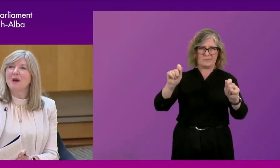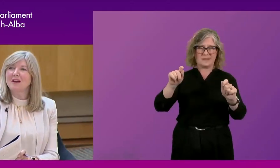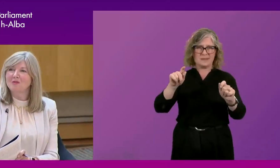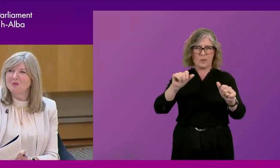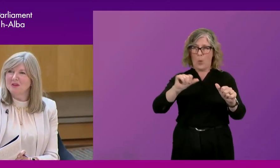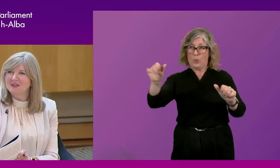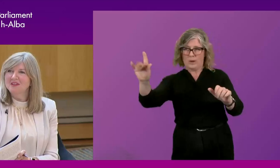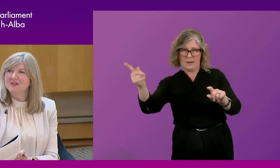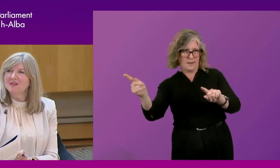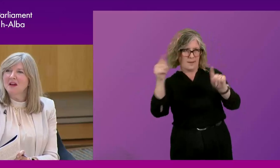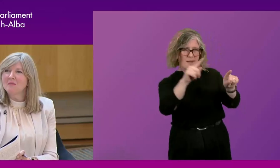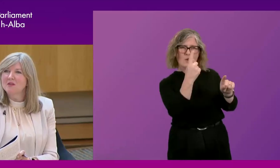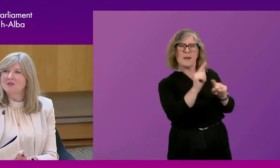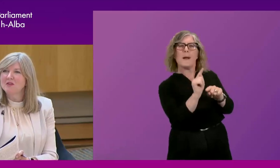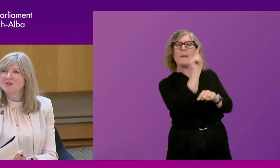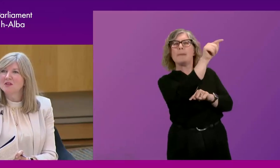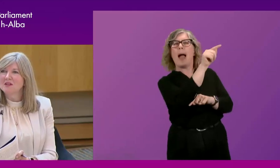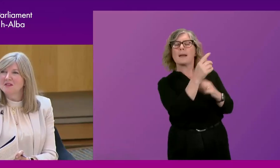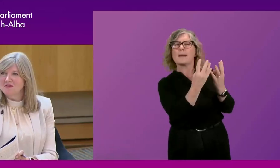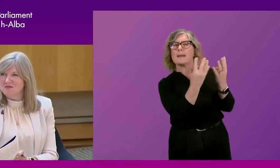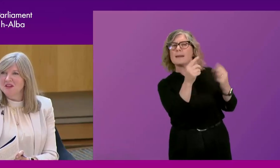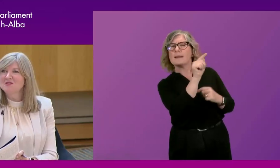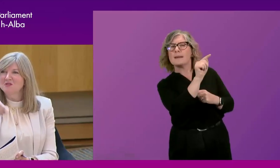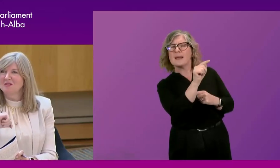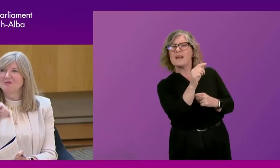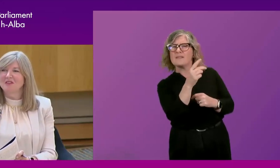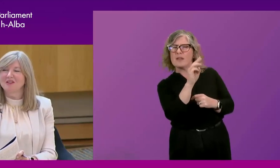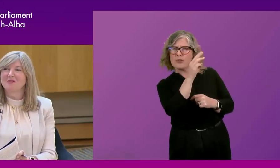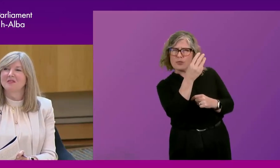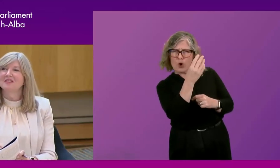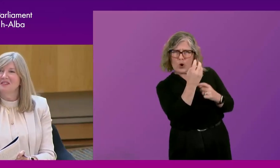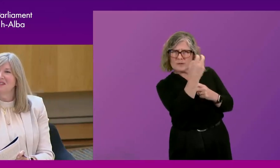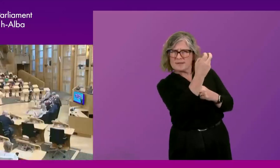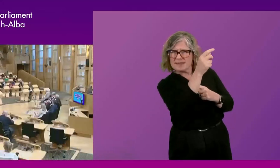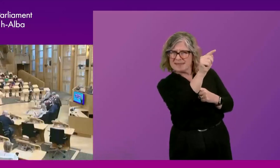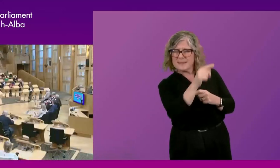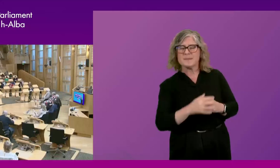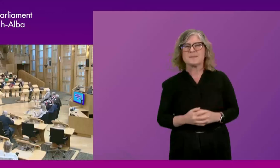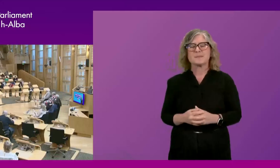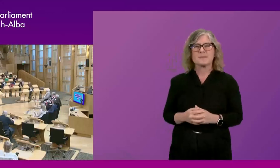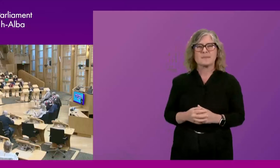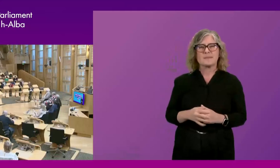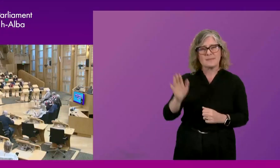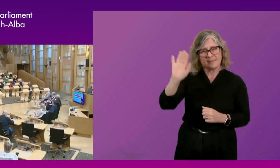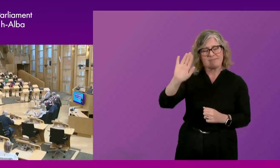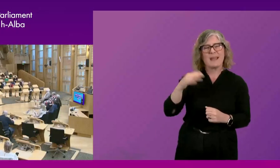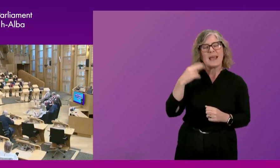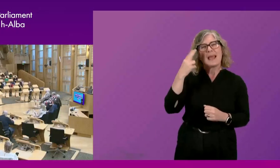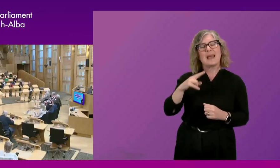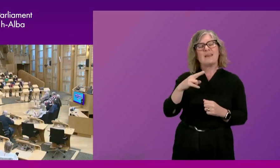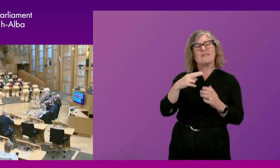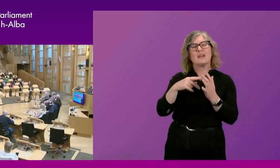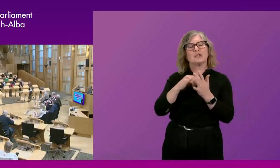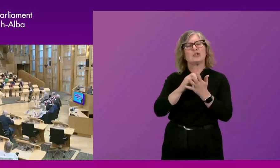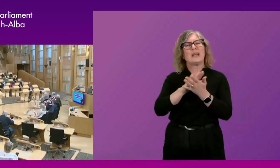to the back row here. I'm the third. Yes, yourself. Thank you. Hi, good afternoon. I'm Tajesh Mistry. I'm the chief